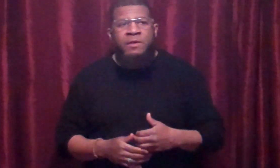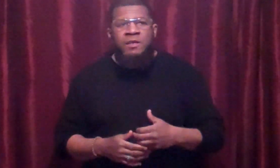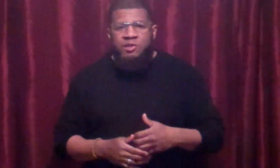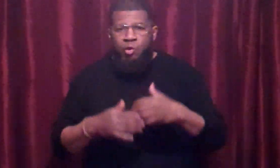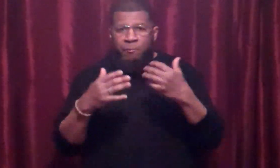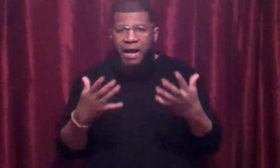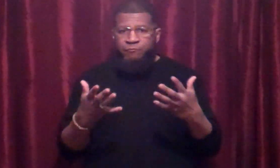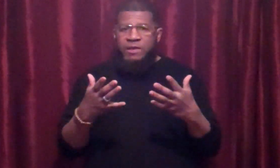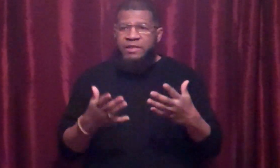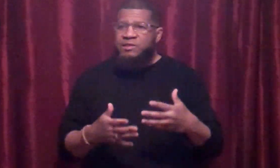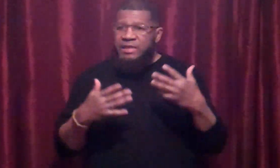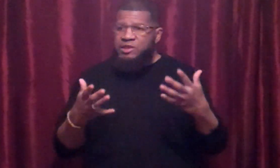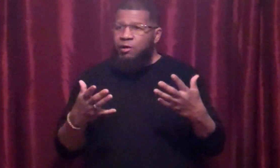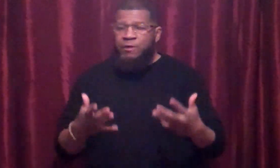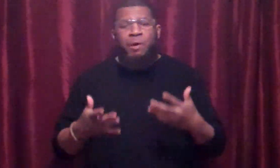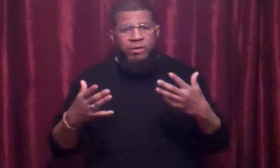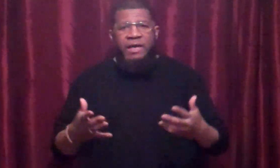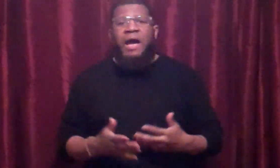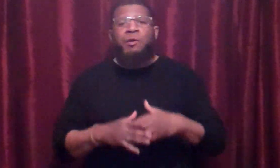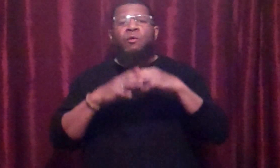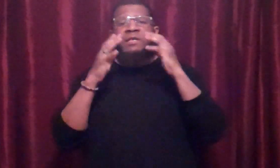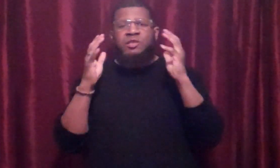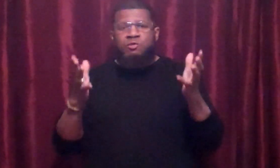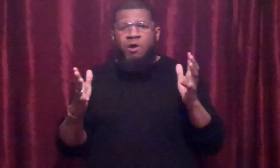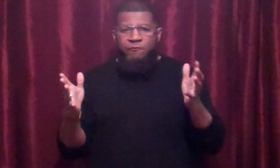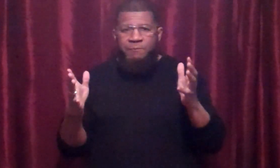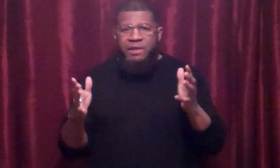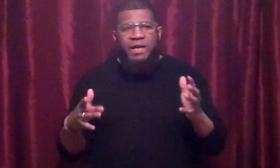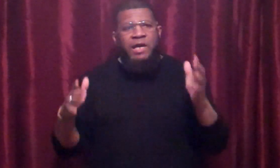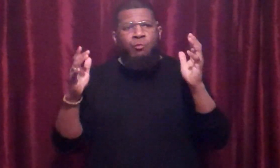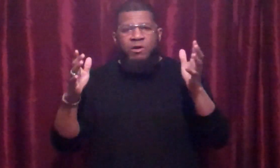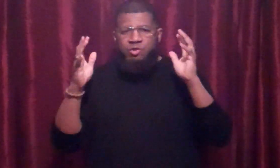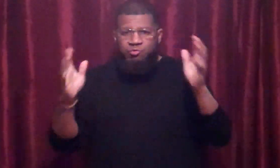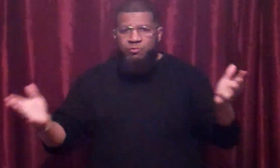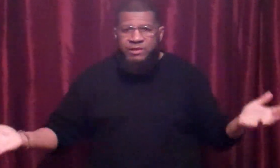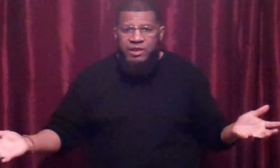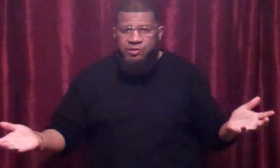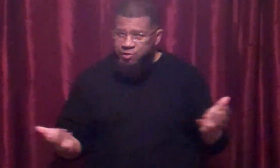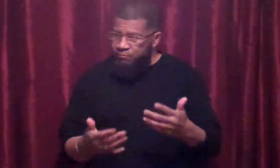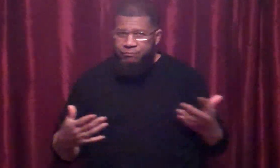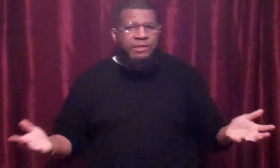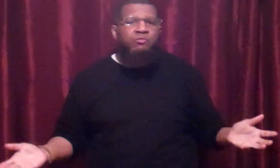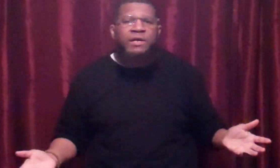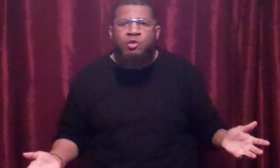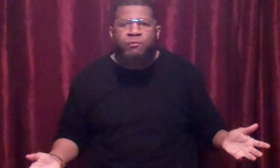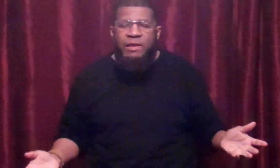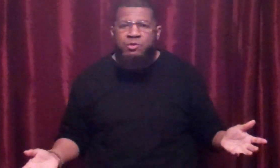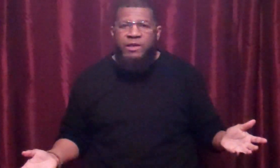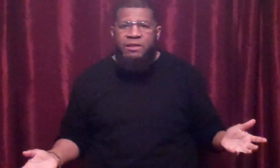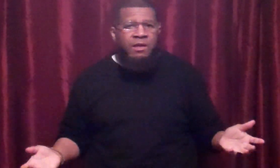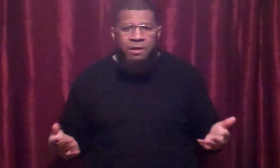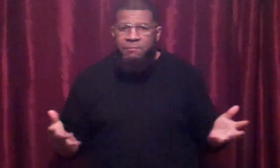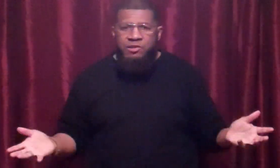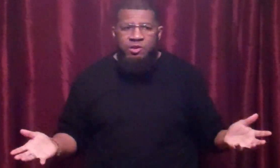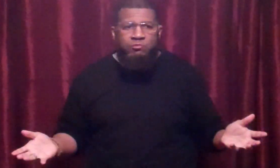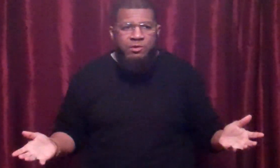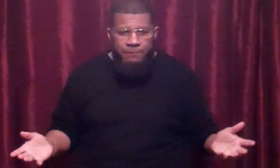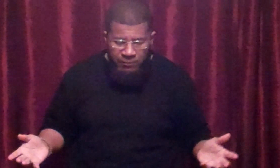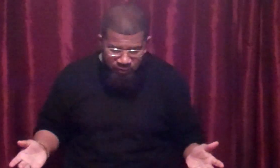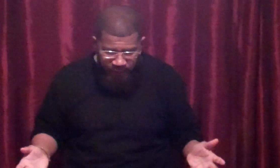So, my thing is, I tell them, okay, I'm going to get you off of me, and I want you to resist. That's what I do when I'm training my students. Okay.